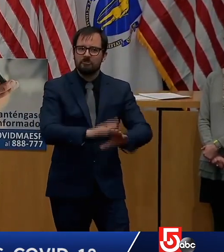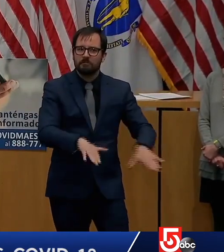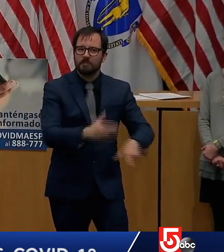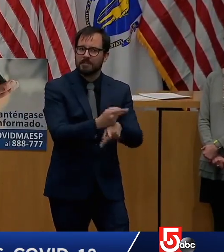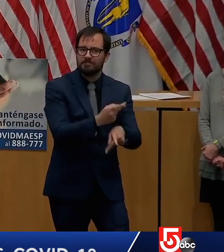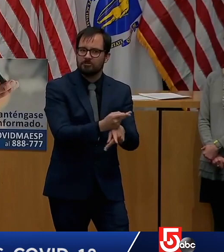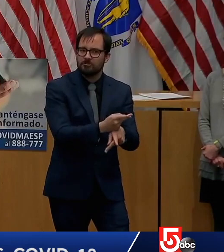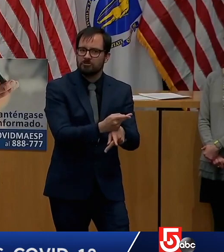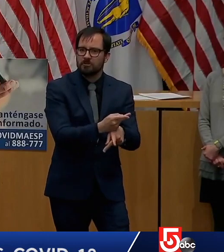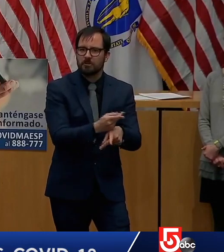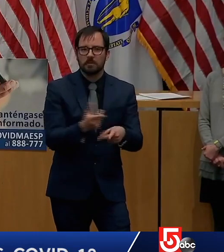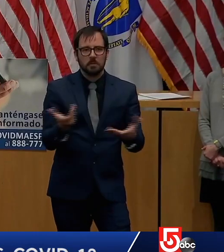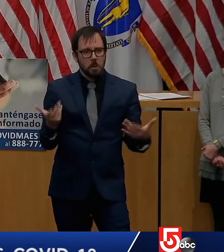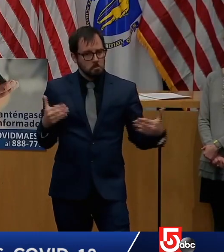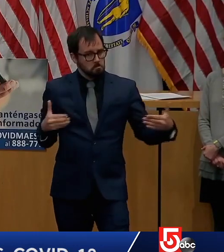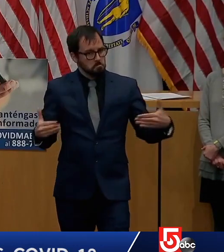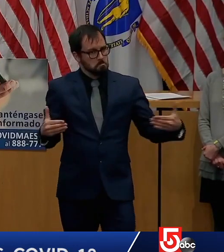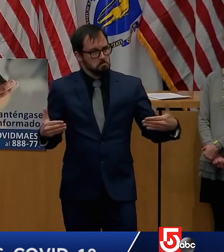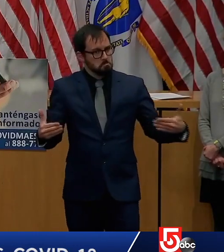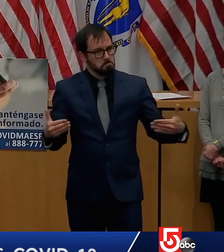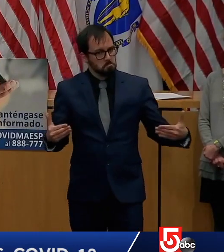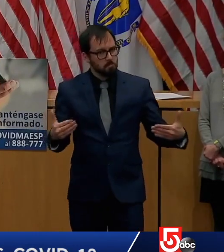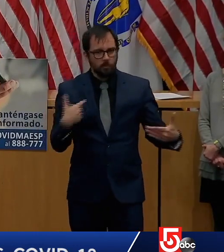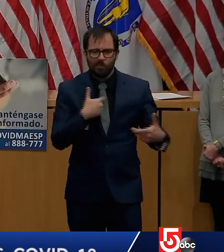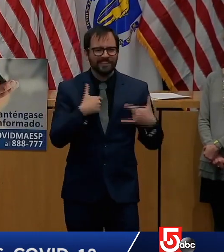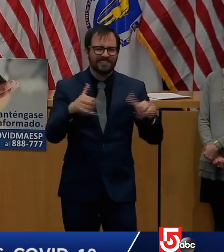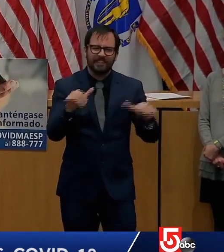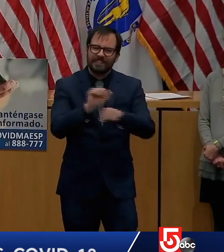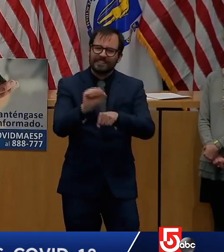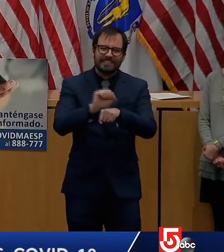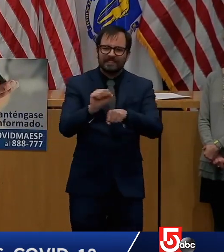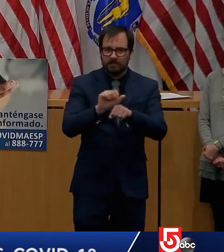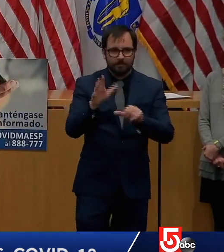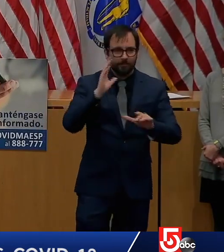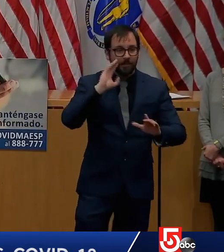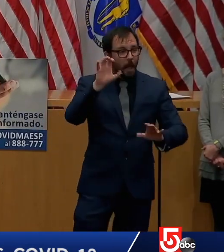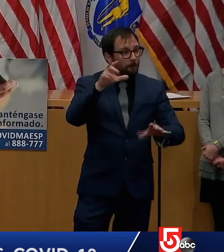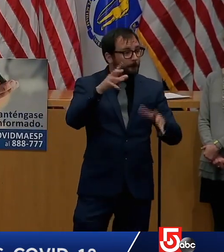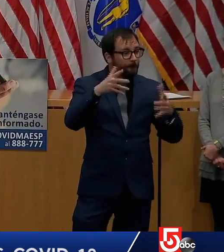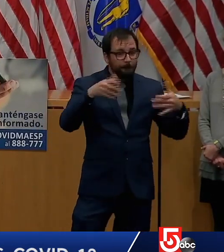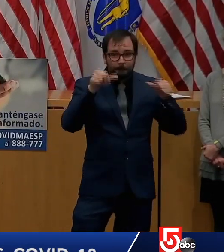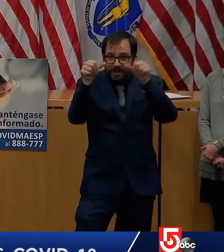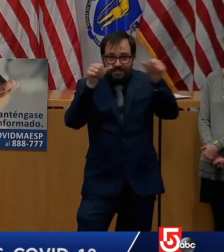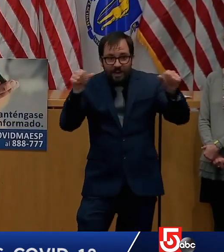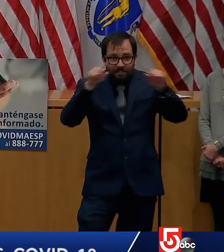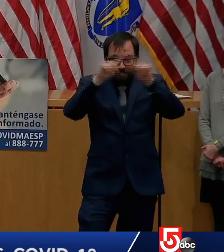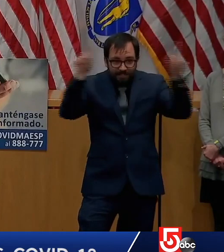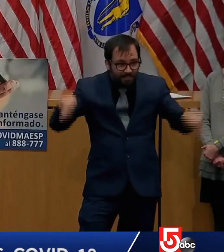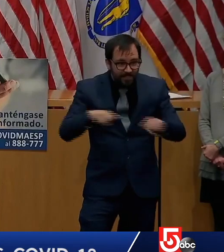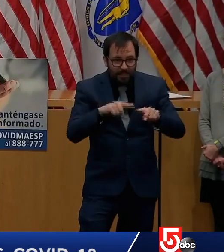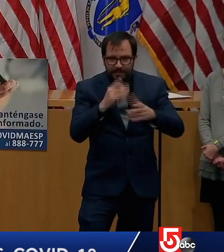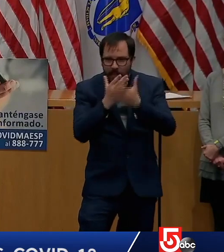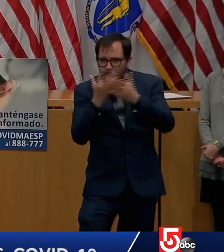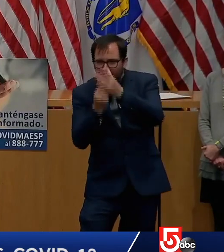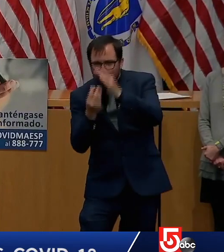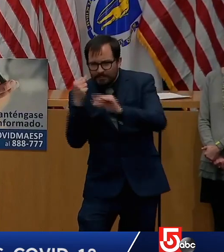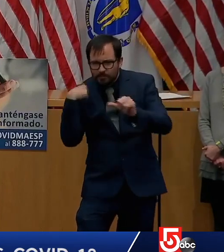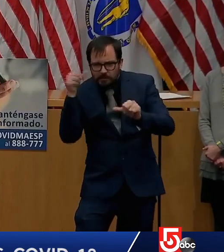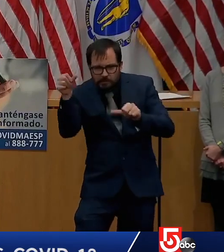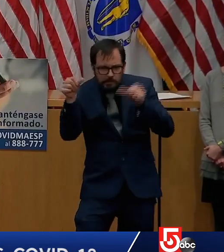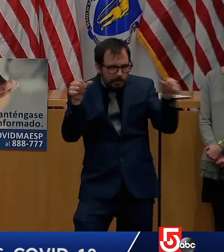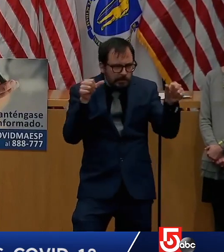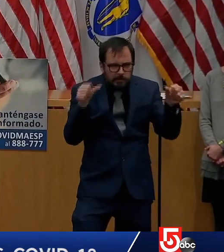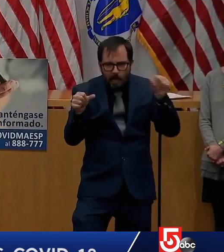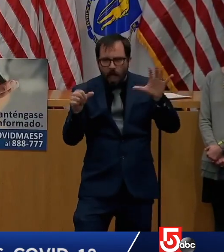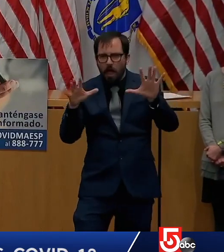going to have to align a bunch of different pieces and parts as we go forward on this. But I want to remind everybody we are in the surge, and that's